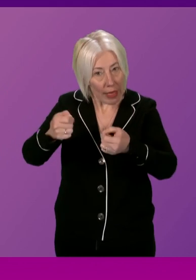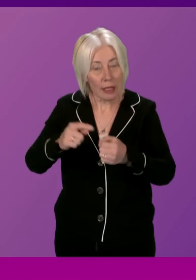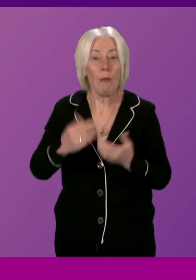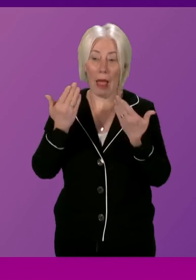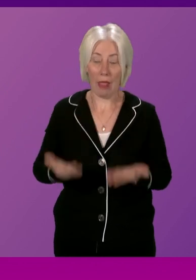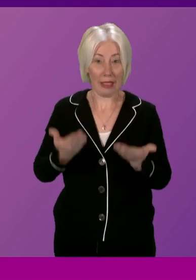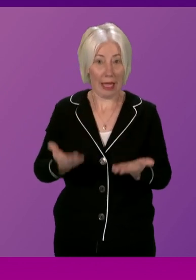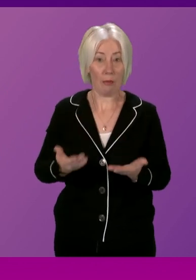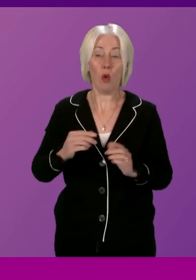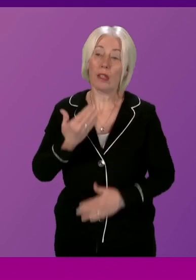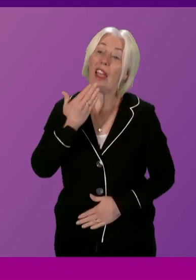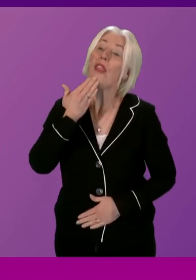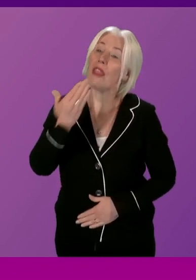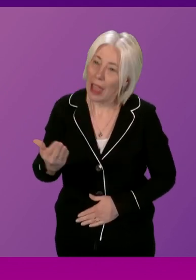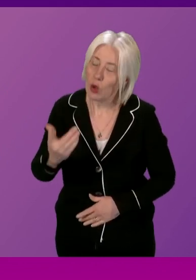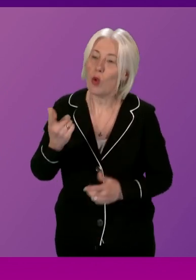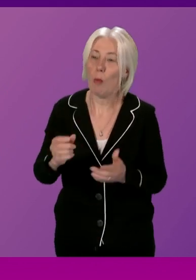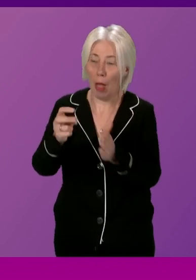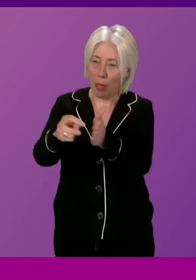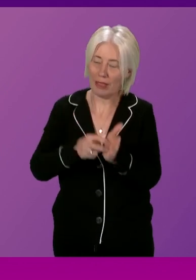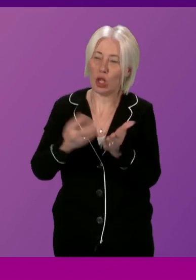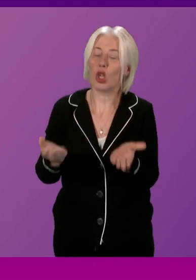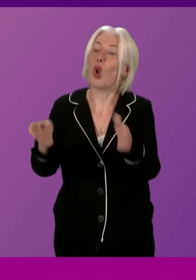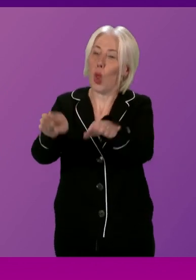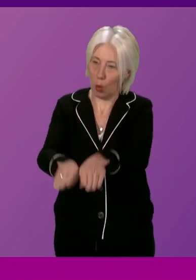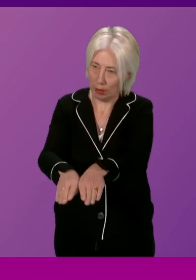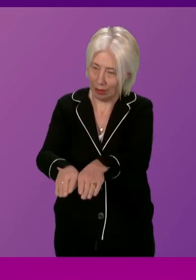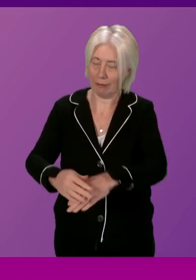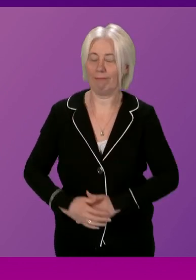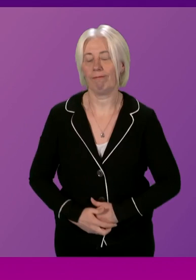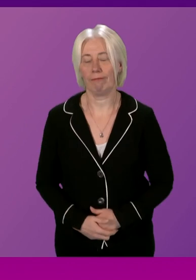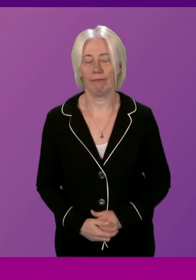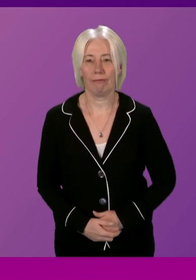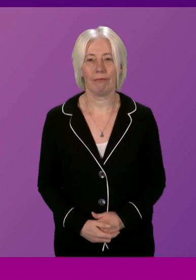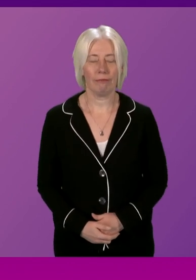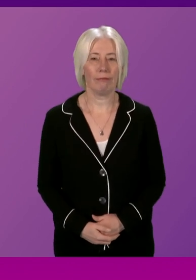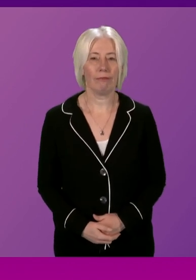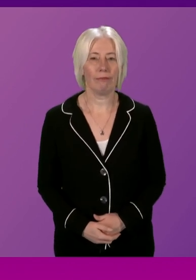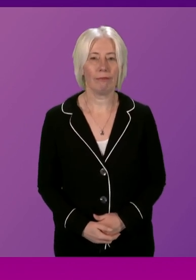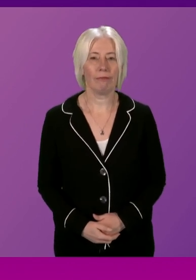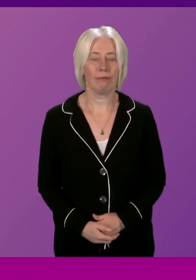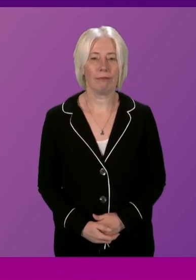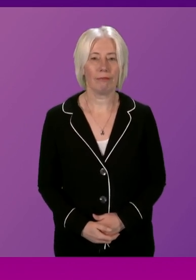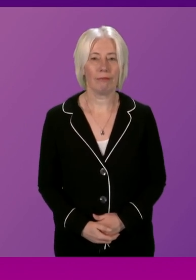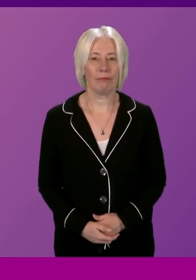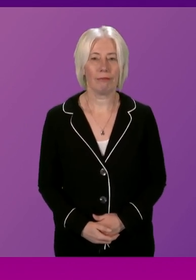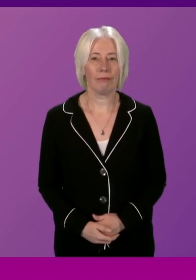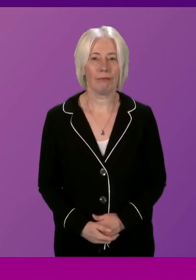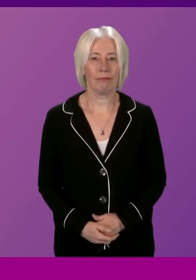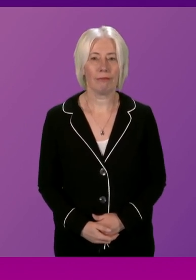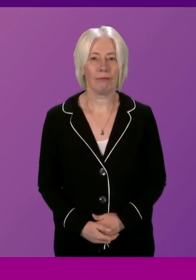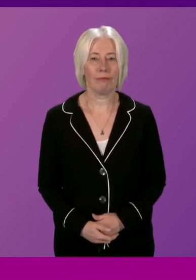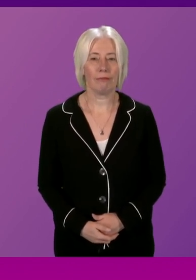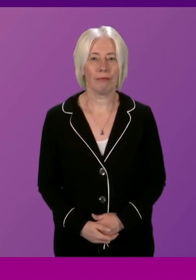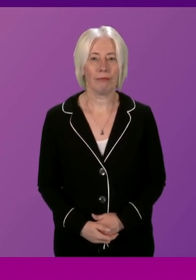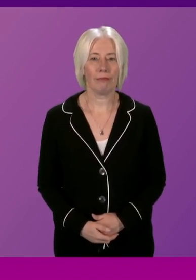point, thank them and close the petition. The next petition is petition number 1913, Fast Tracking of Future